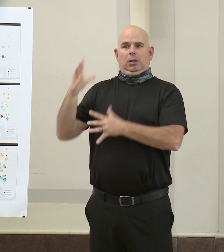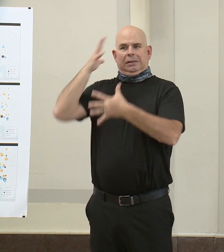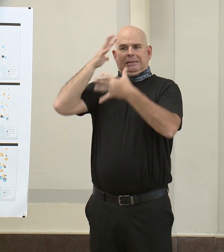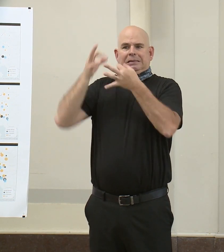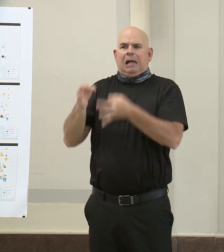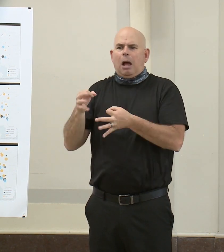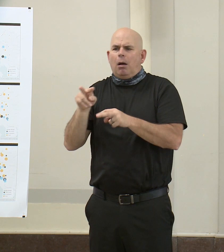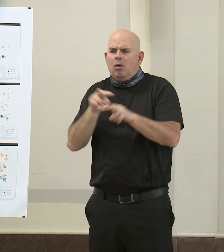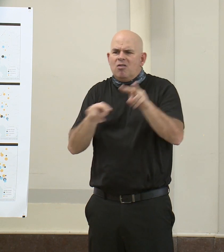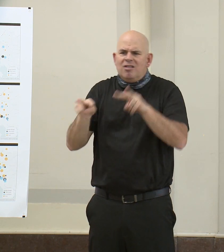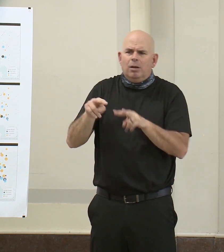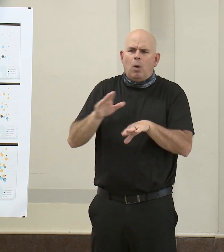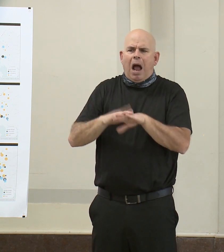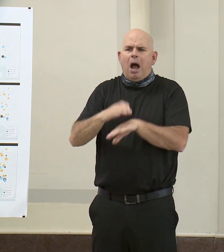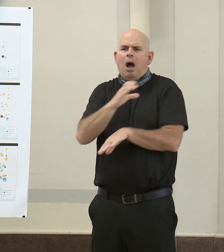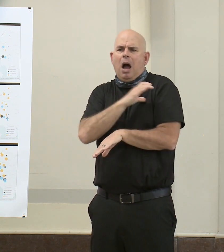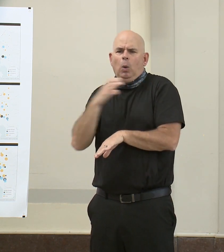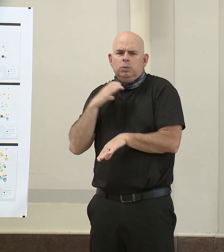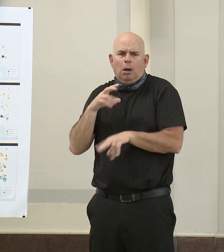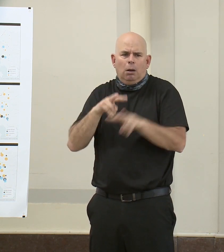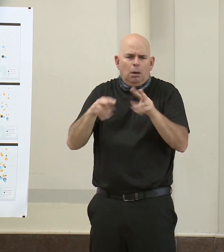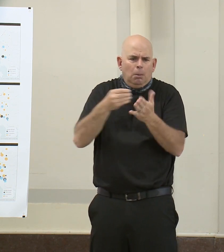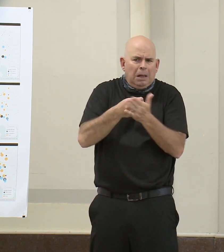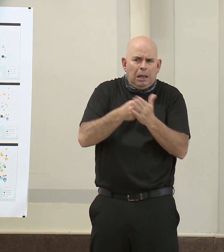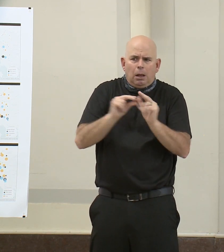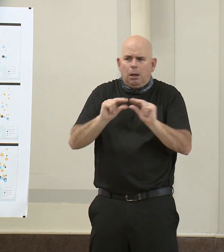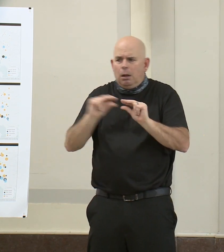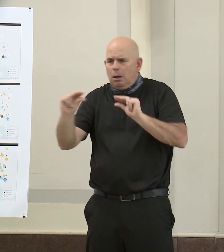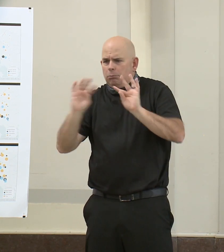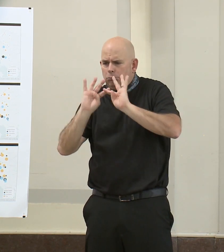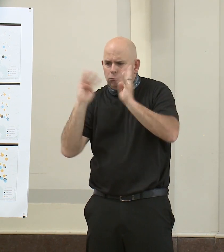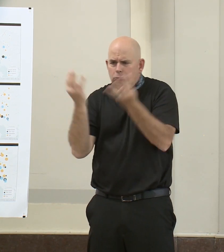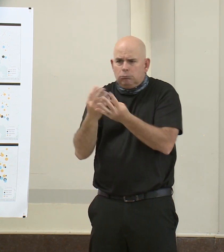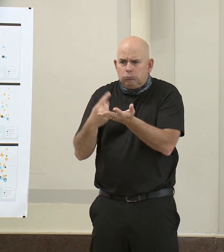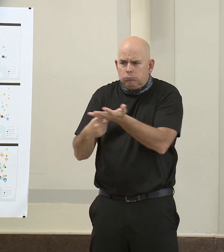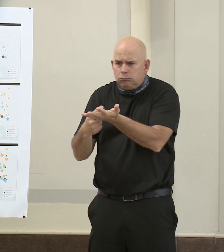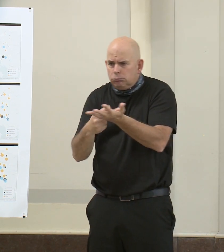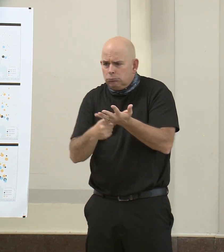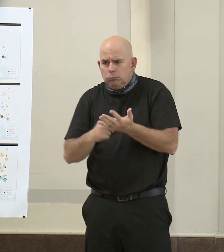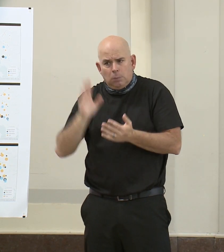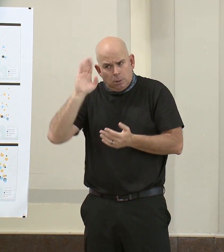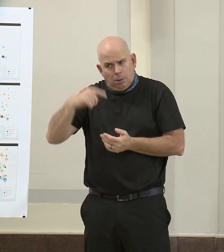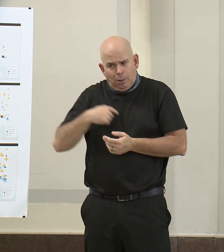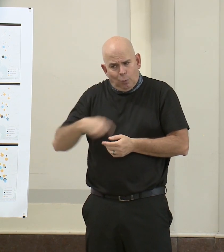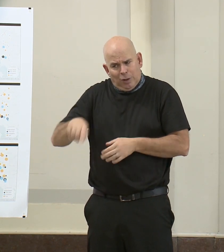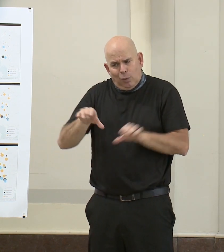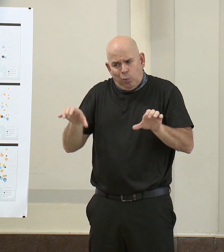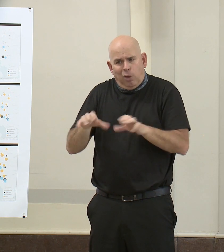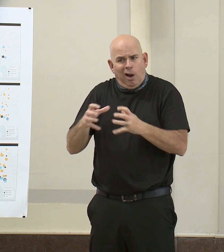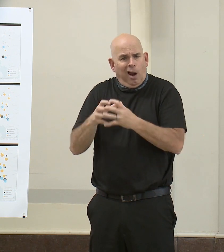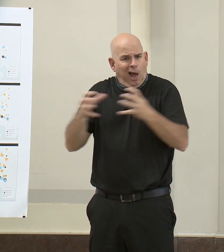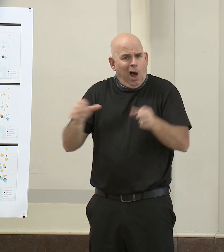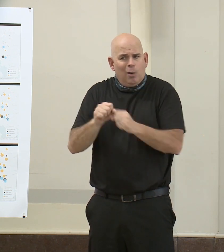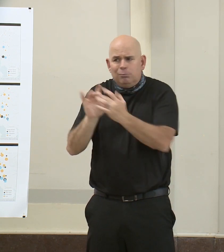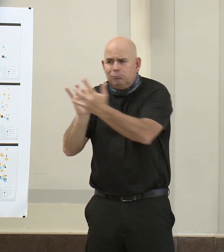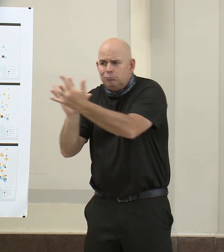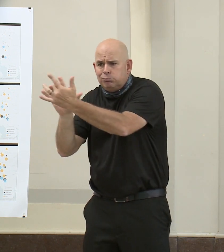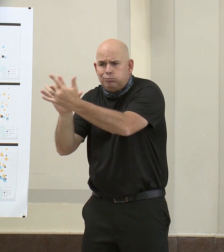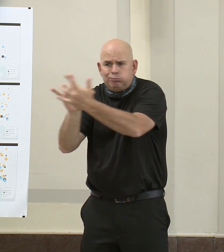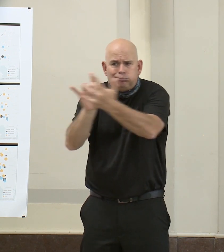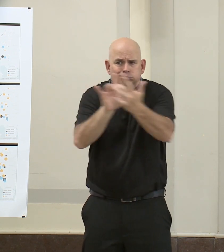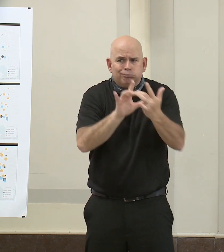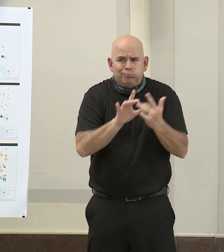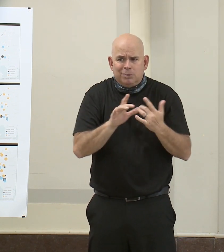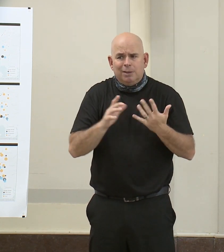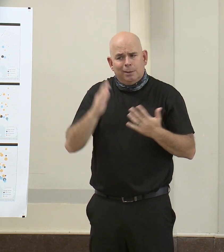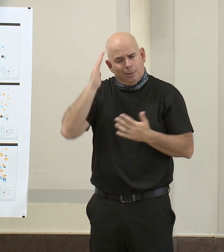Costello. So we're doing everything we can to reach out to our businesses and because we're all suffering all over the world,